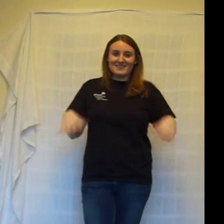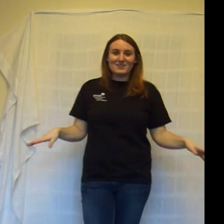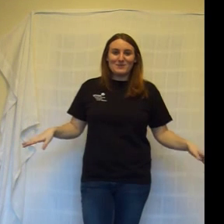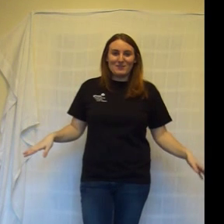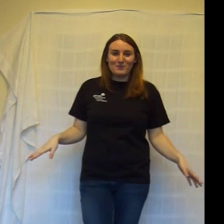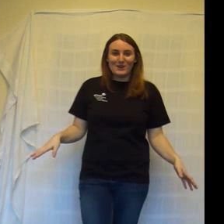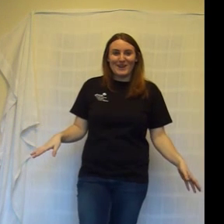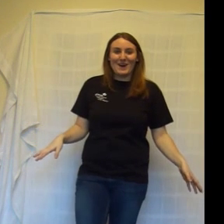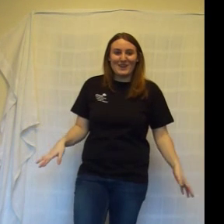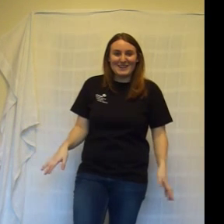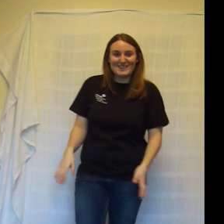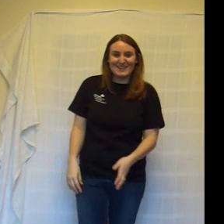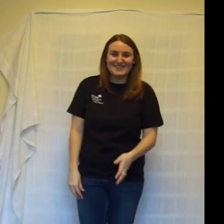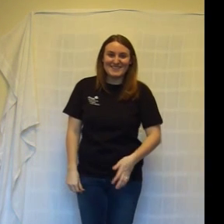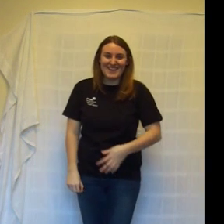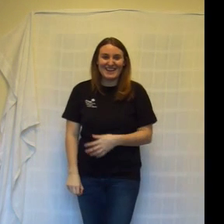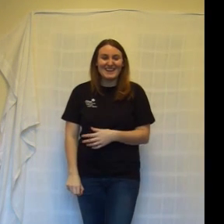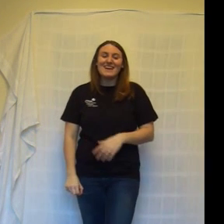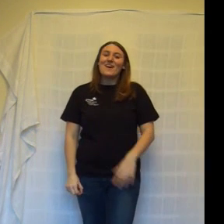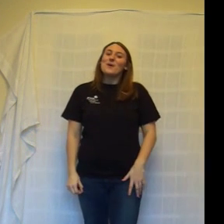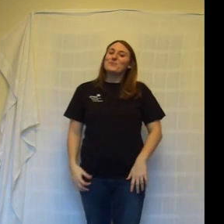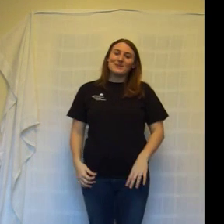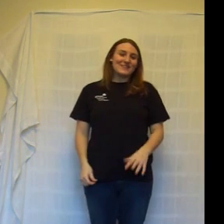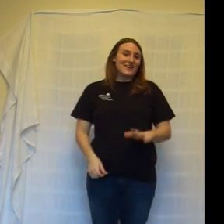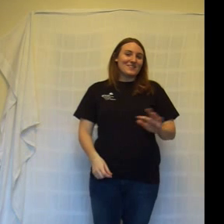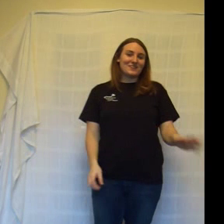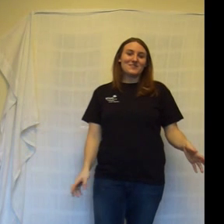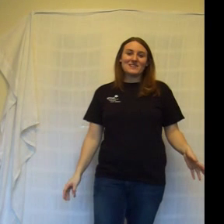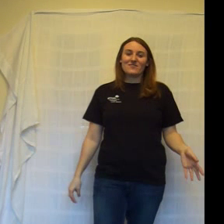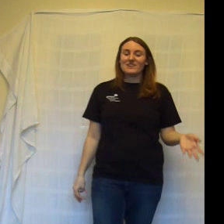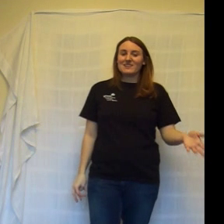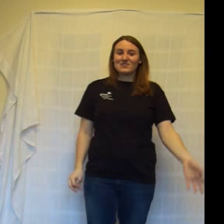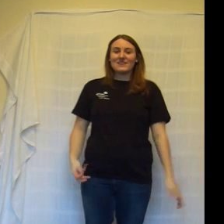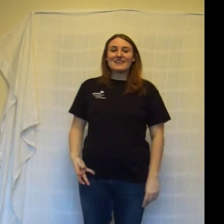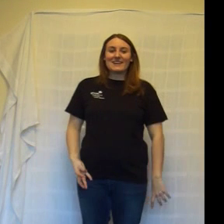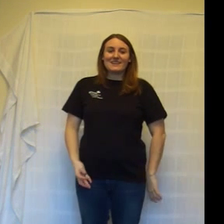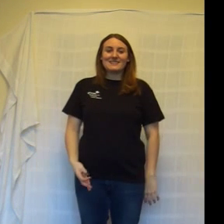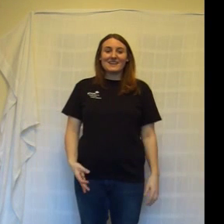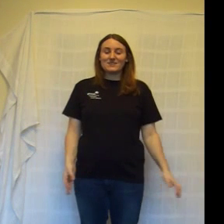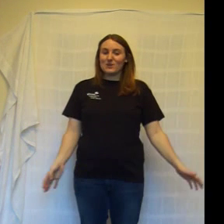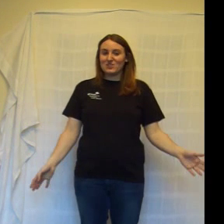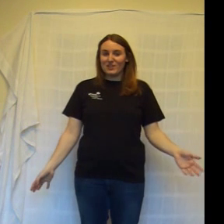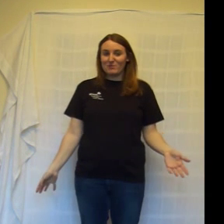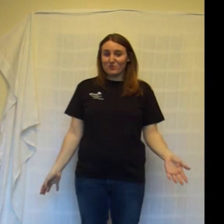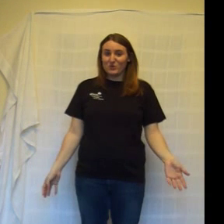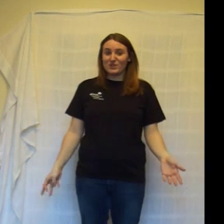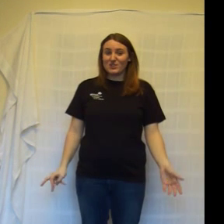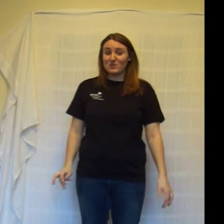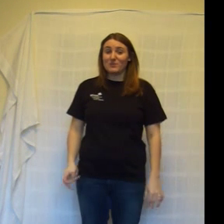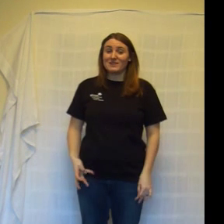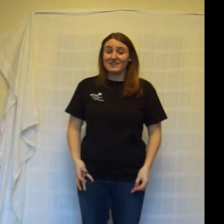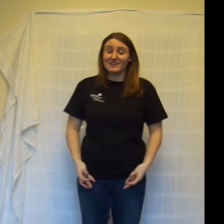is a little bit of a workout as you can see. But the girls love it, it's great, like I said, especially before a shipwreck dinner.